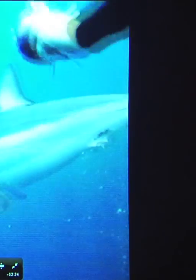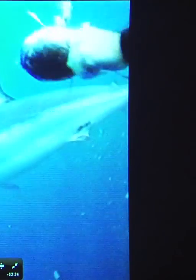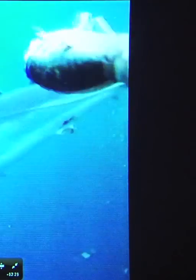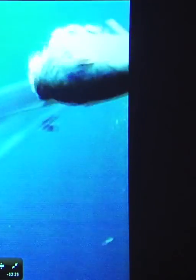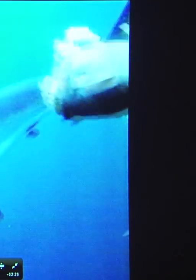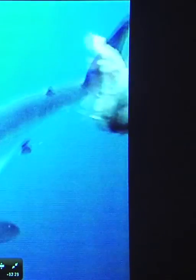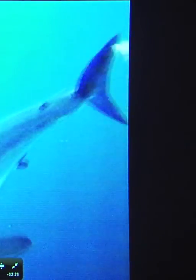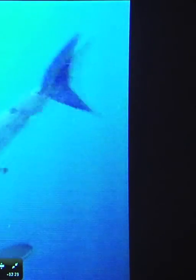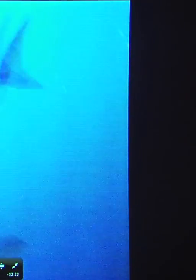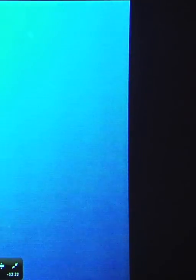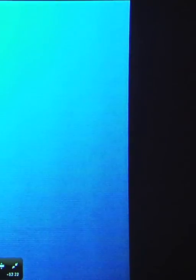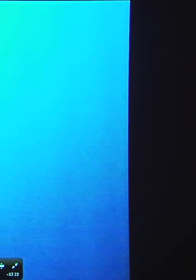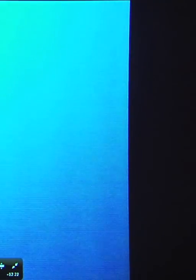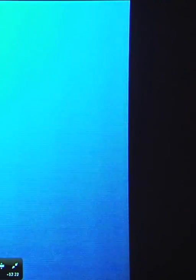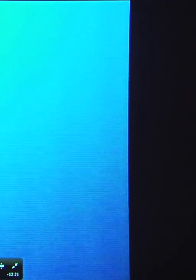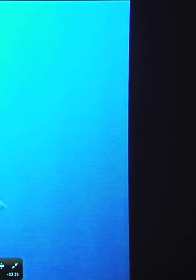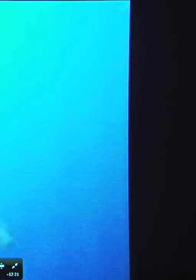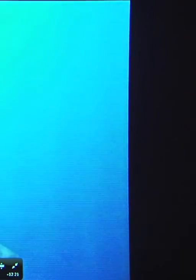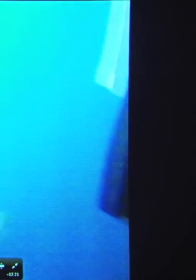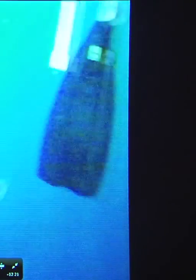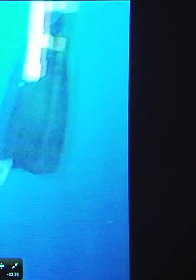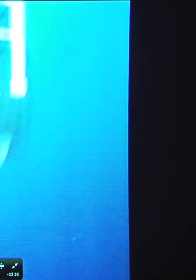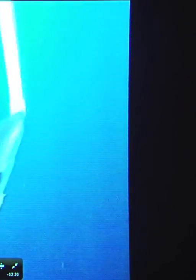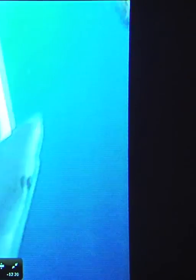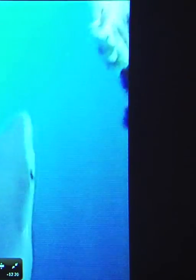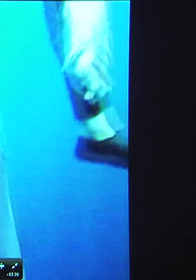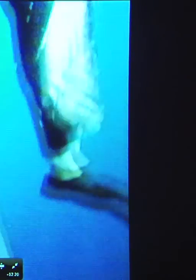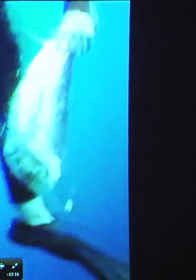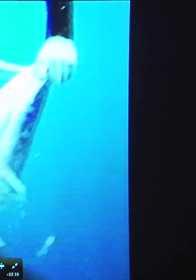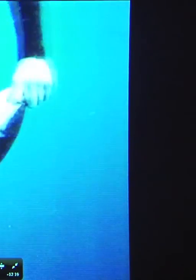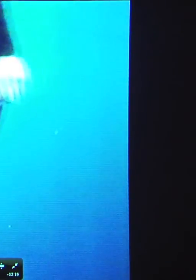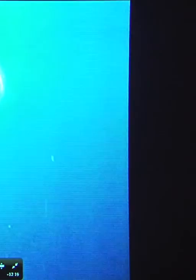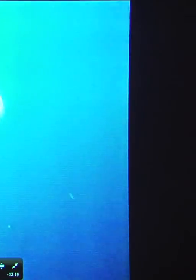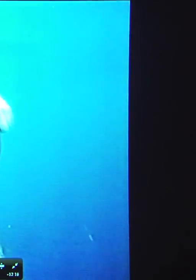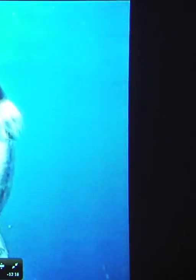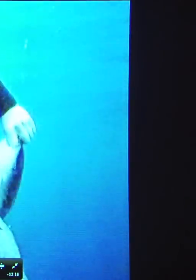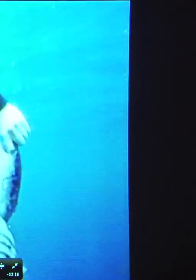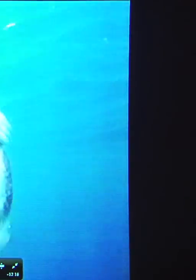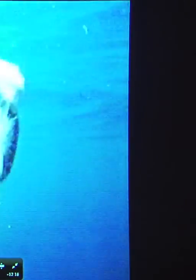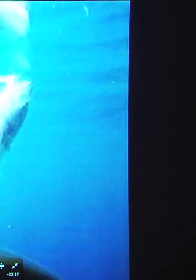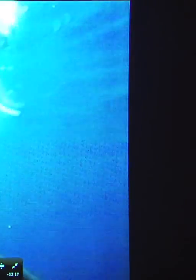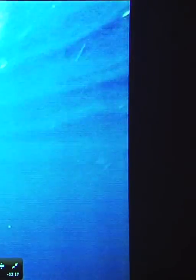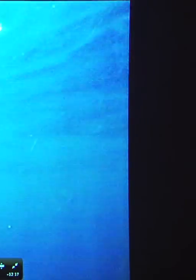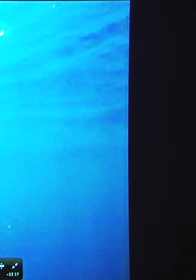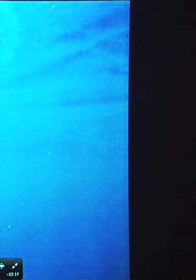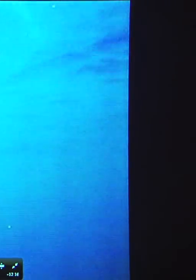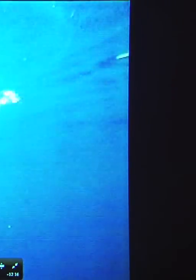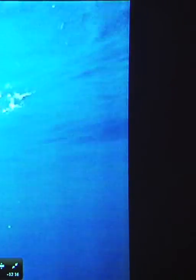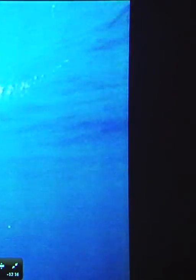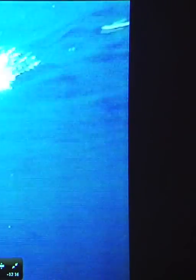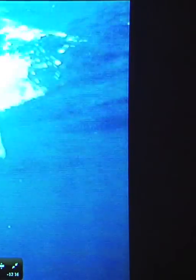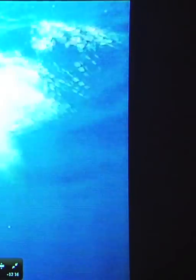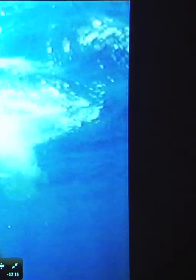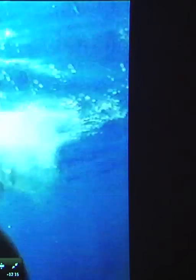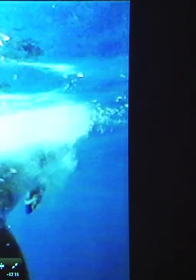to see just how confident this Marco is. In classic style, she easily bites the half an elf fork to a couple of shapes